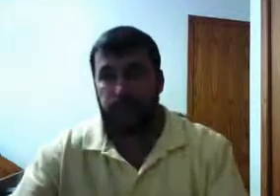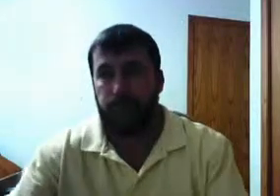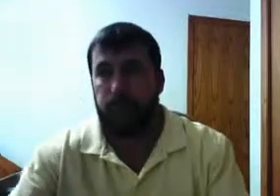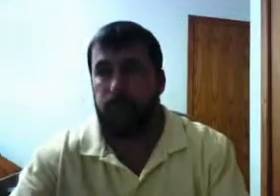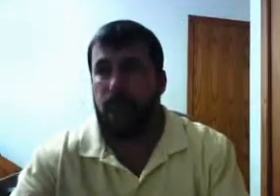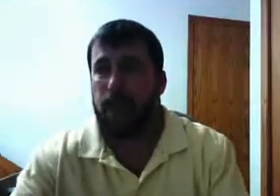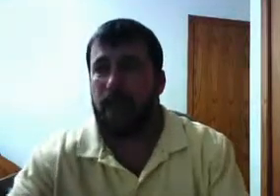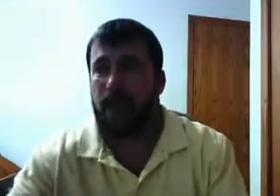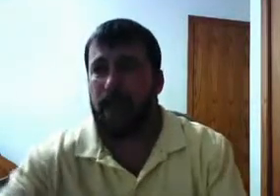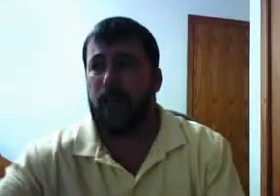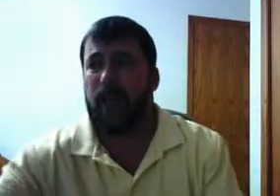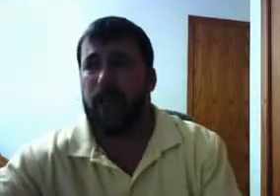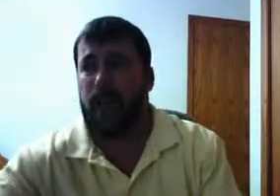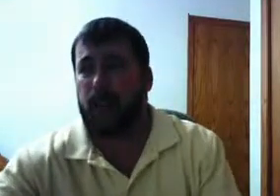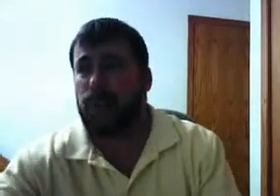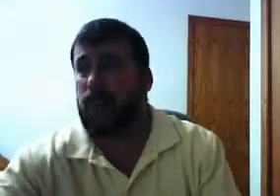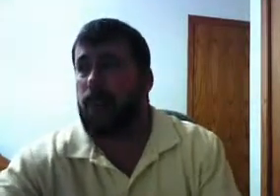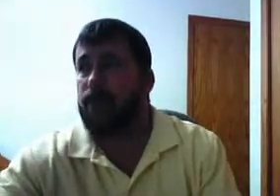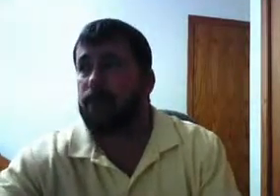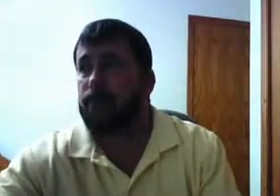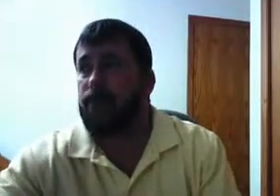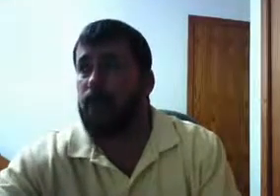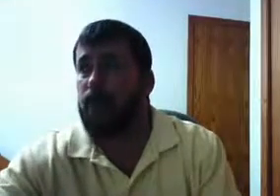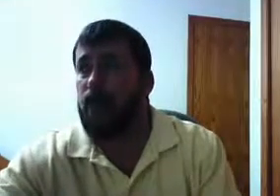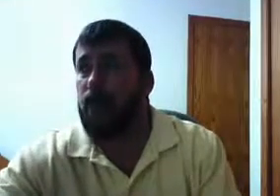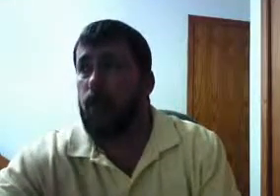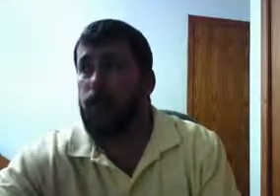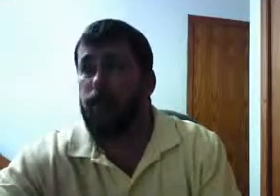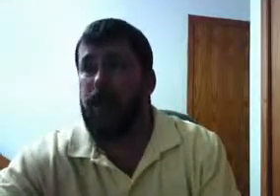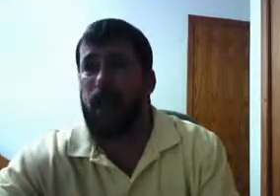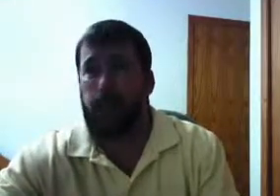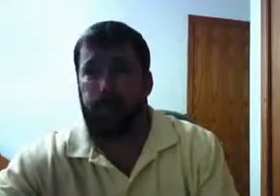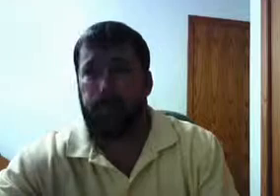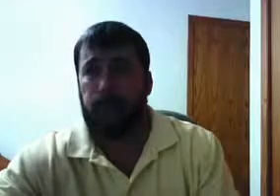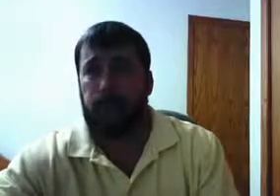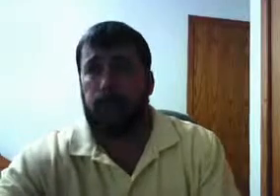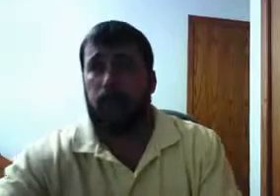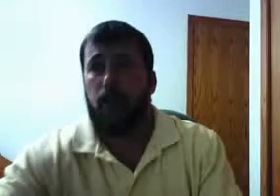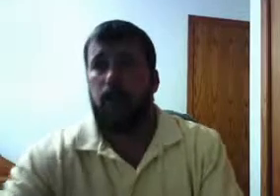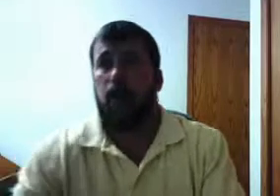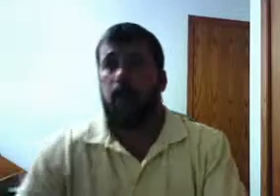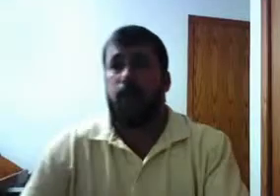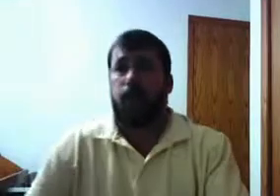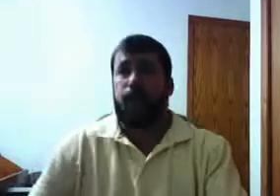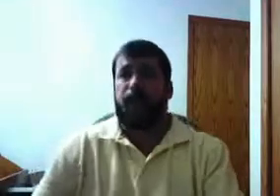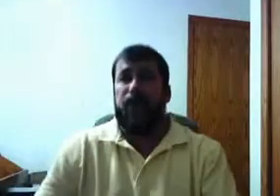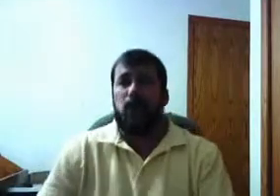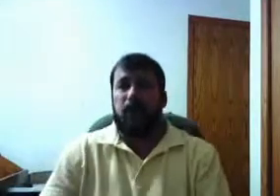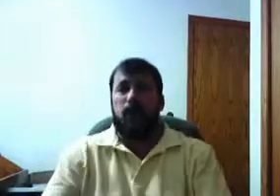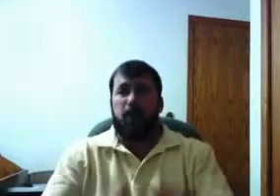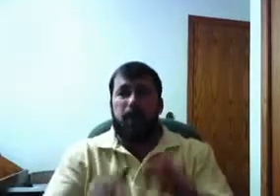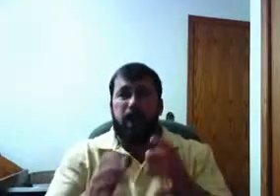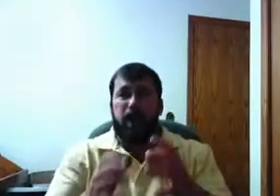But in any event, when the bill for the Federal Reserve was being considered,